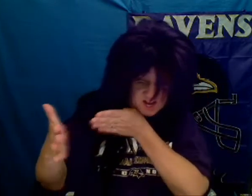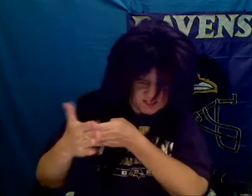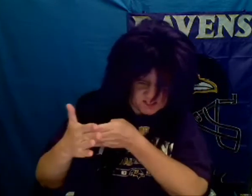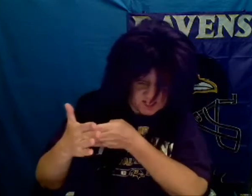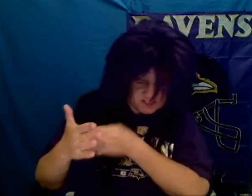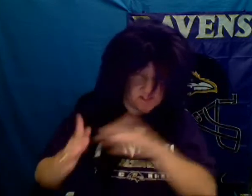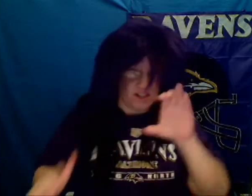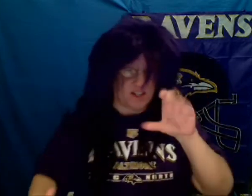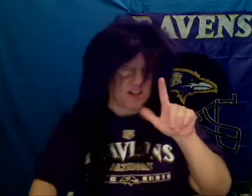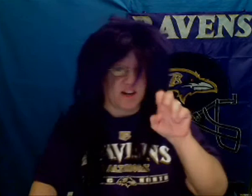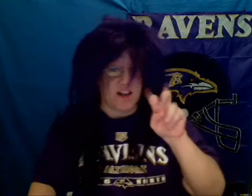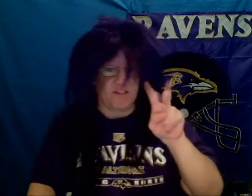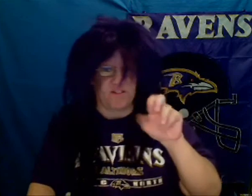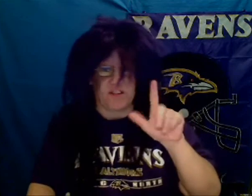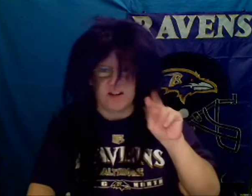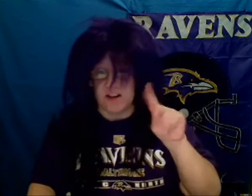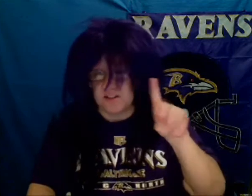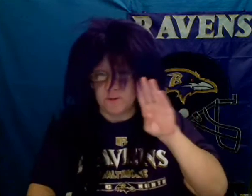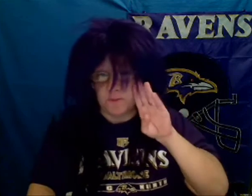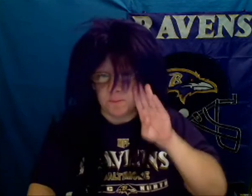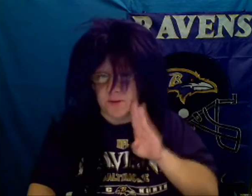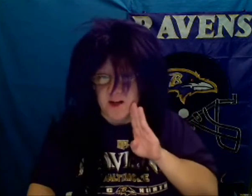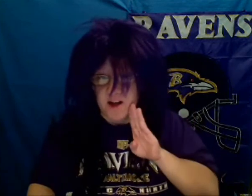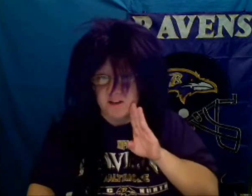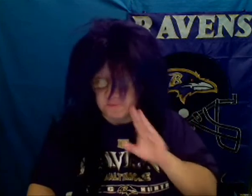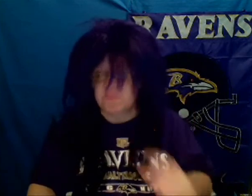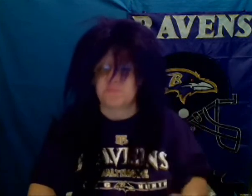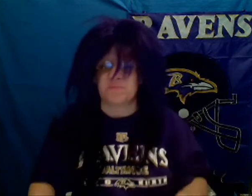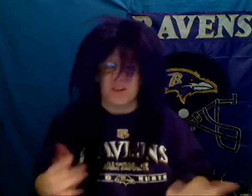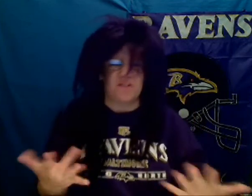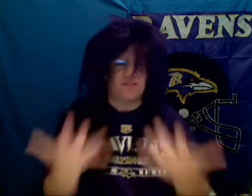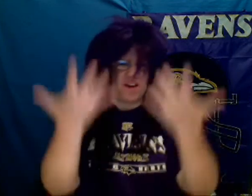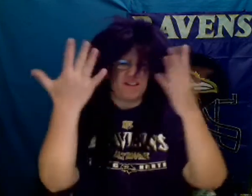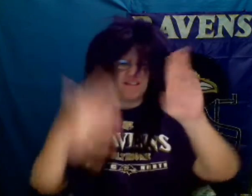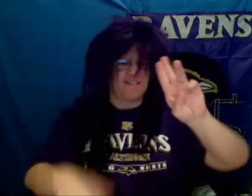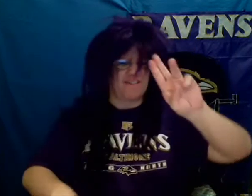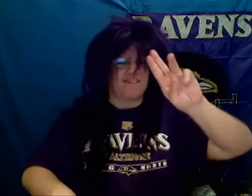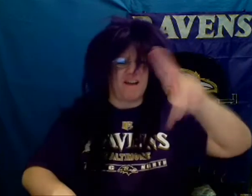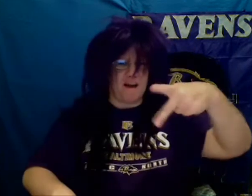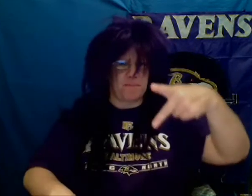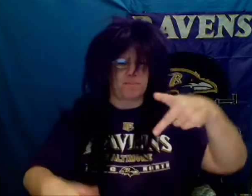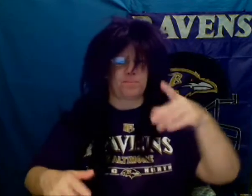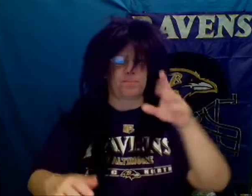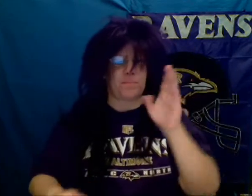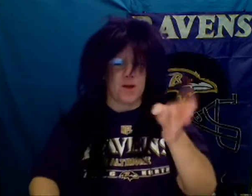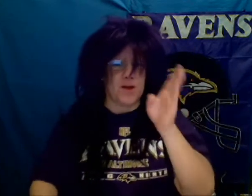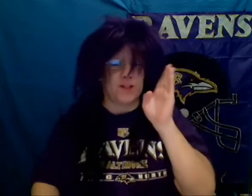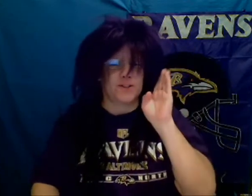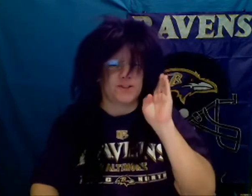This is a snow cone. Don't worry. Why don't you start falling apart? I don't know if I can break that off, Steve.